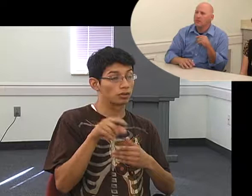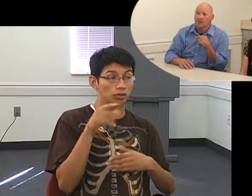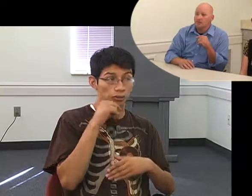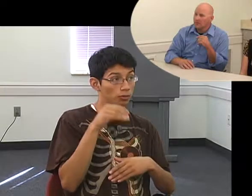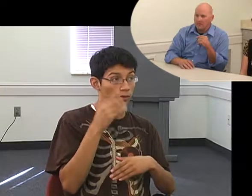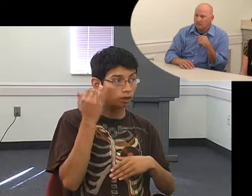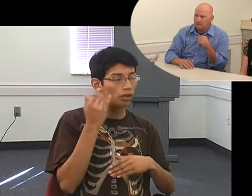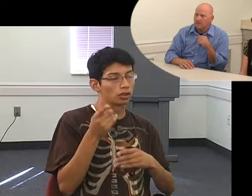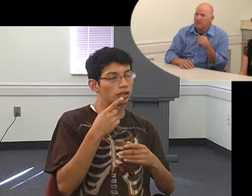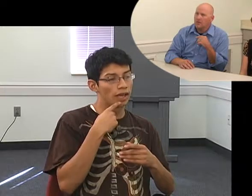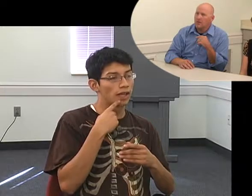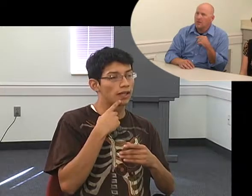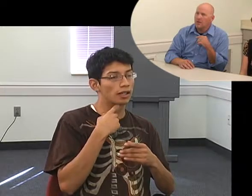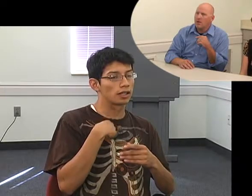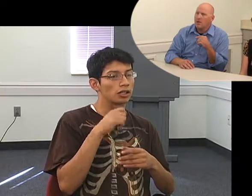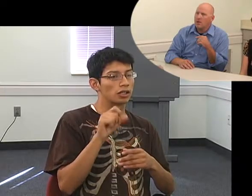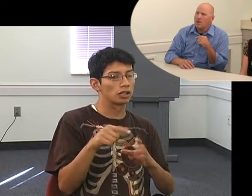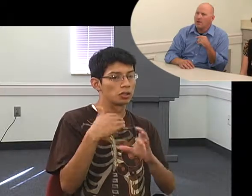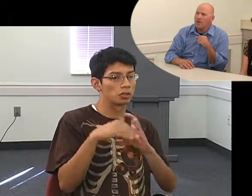Bye.